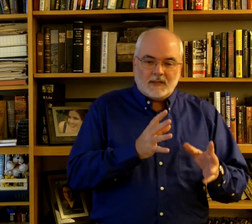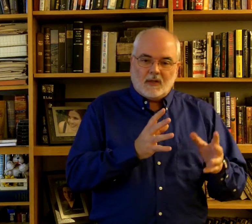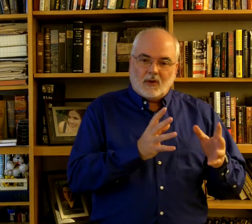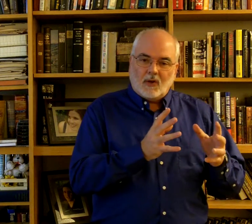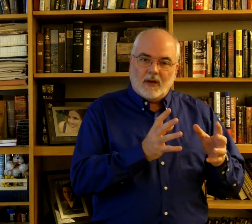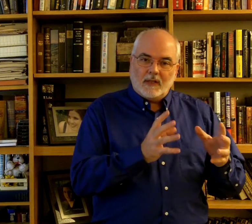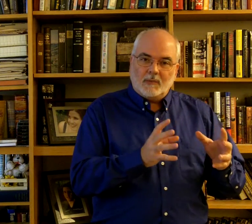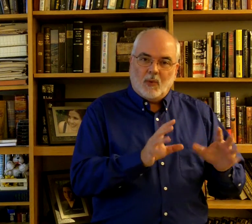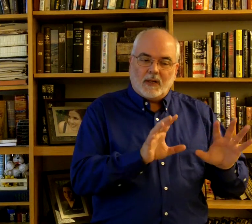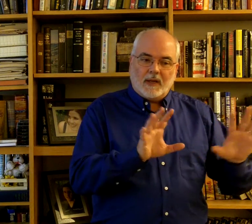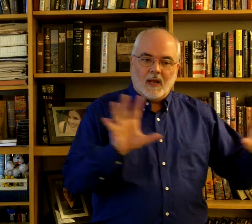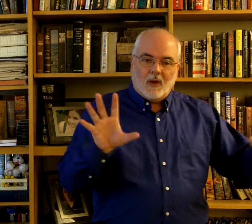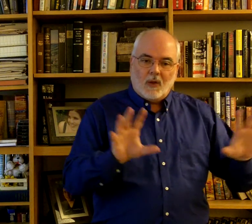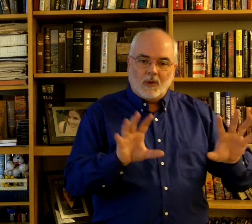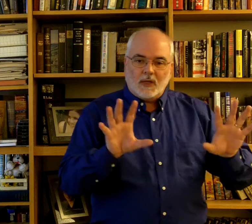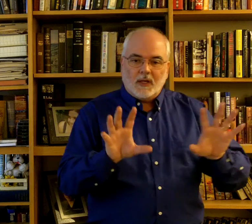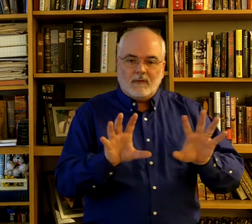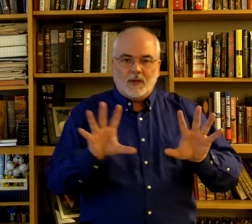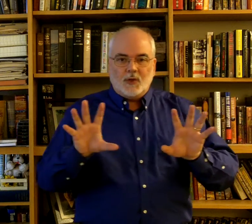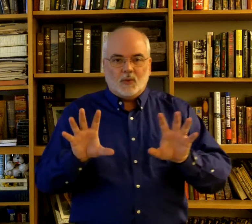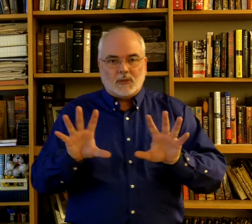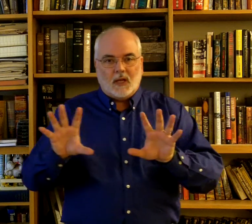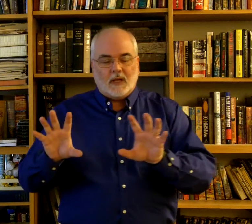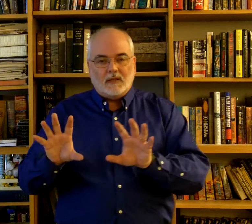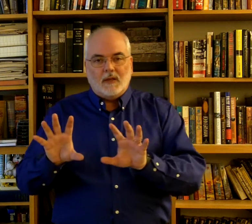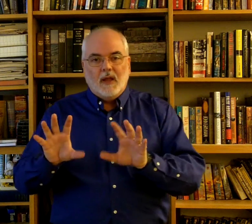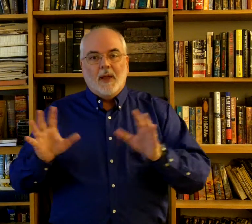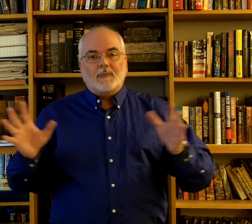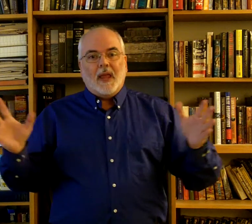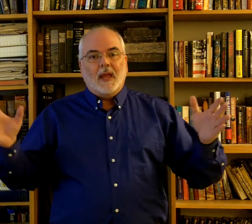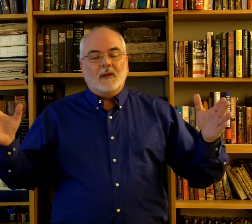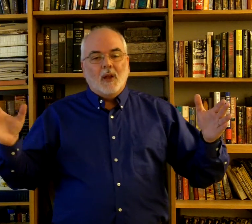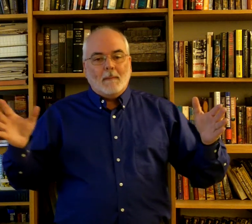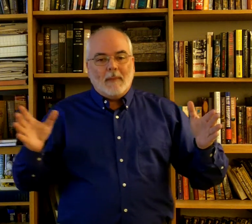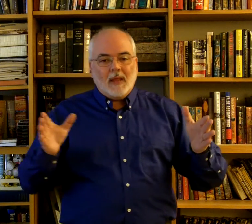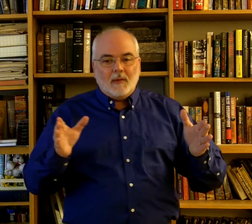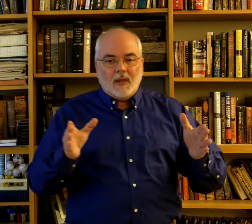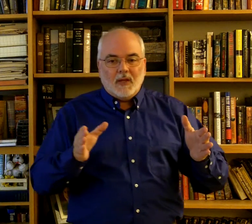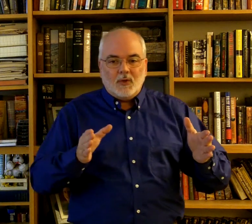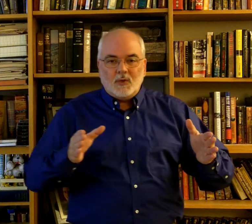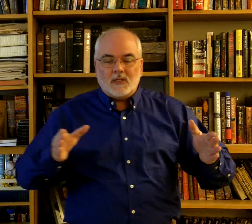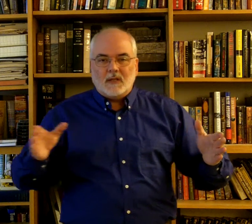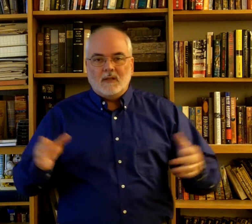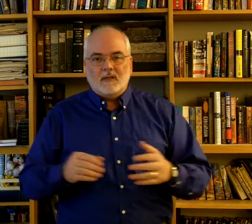to learn, at this point, to take all those individual signs and make them into sentences.